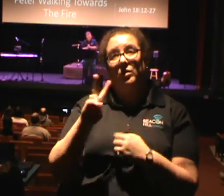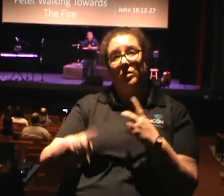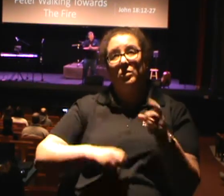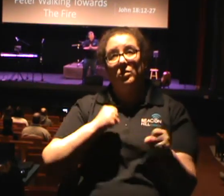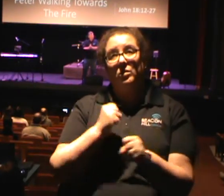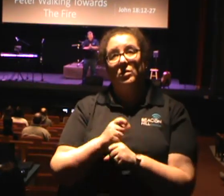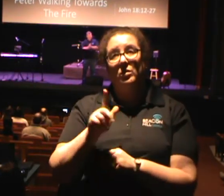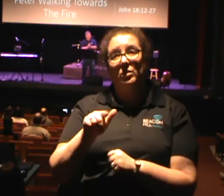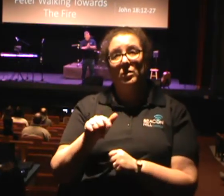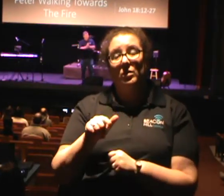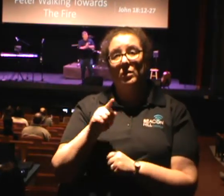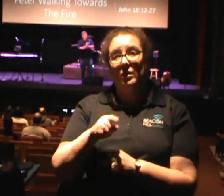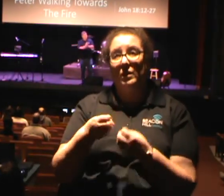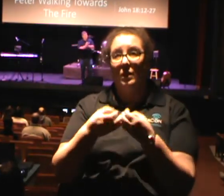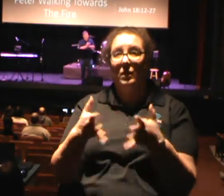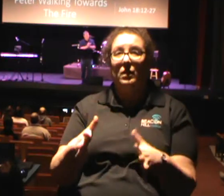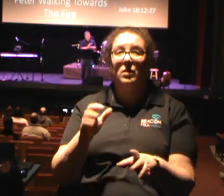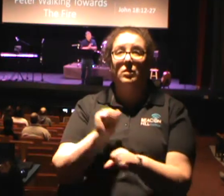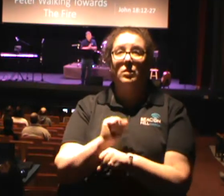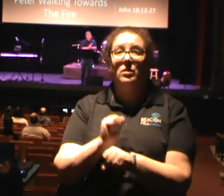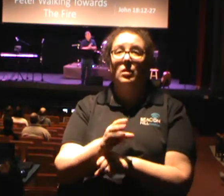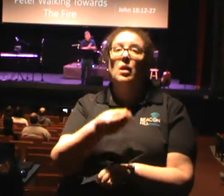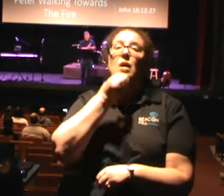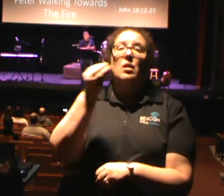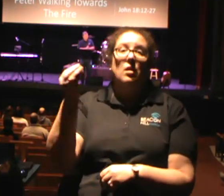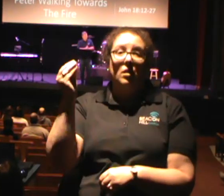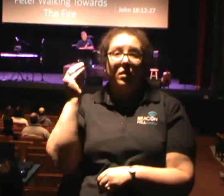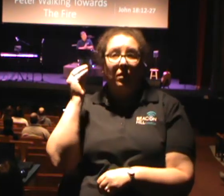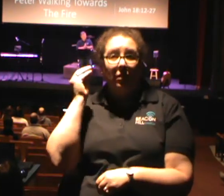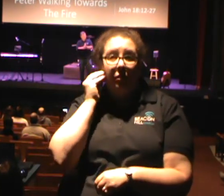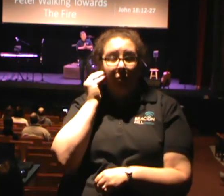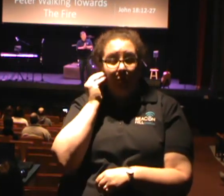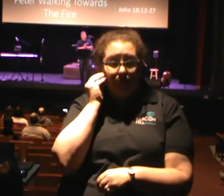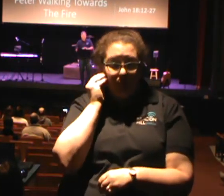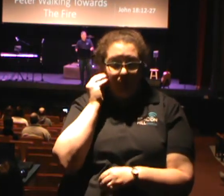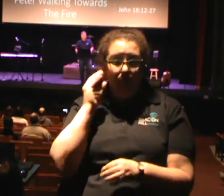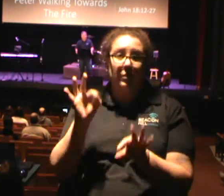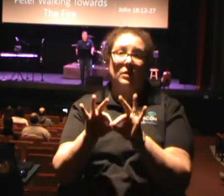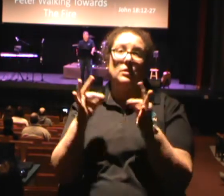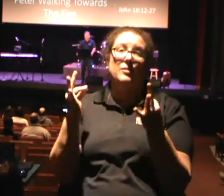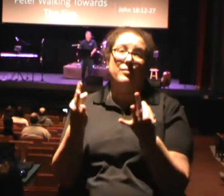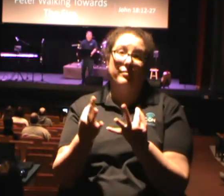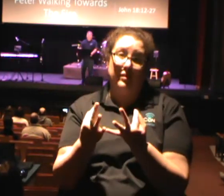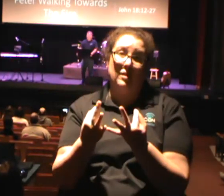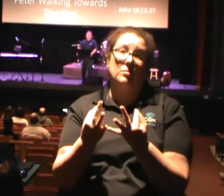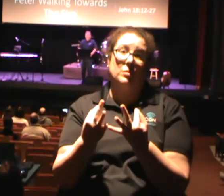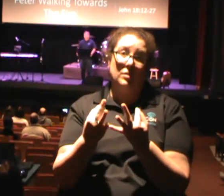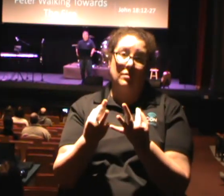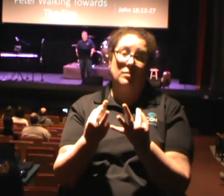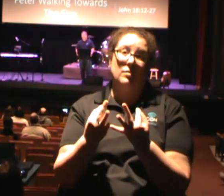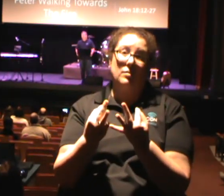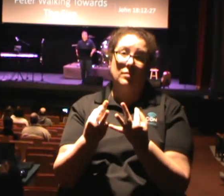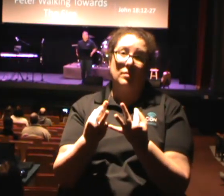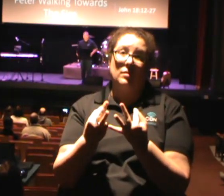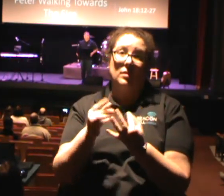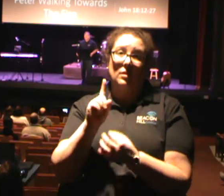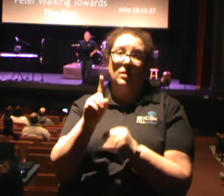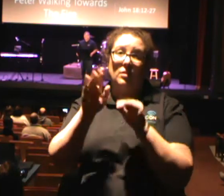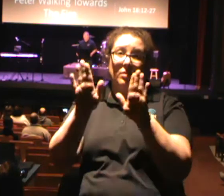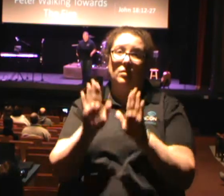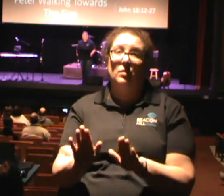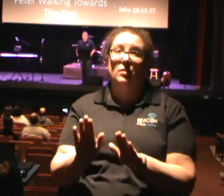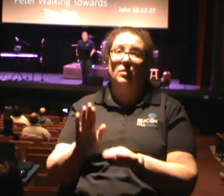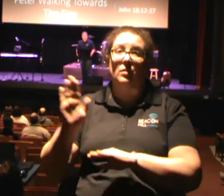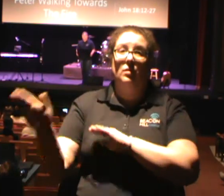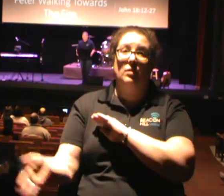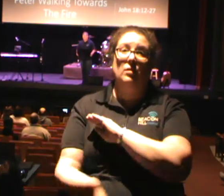lost his job, he had lost his house, he had lost his family, and one Sunday night after